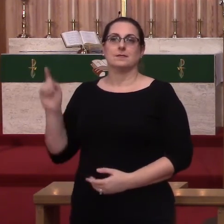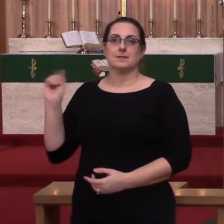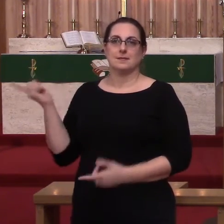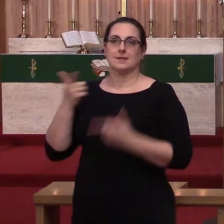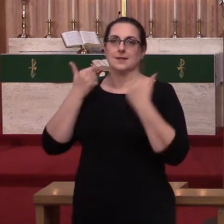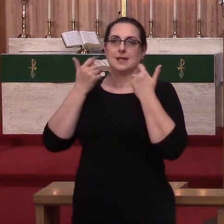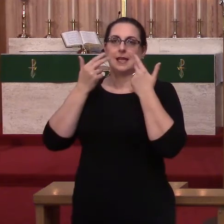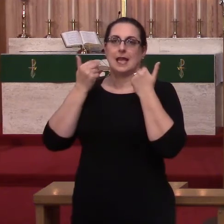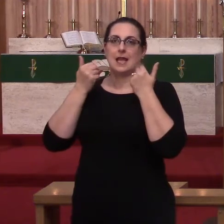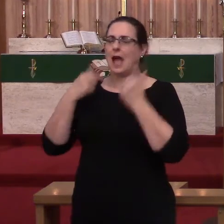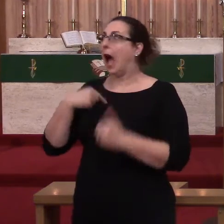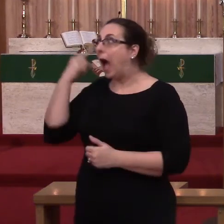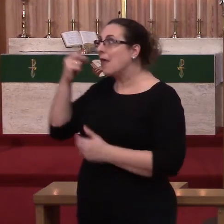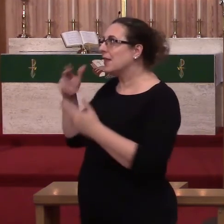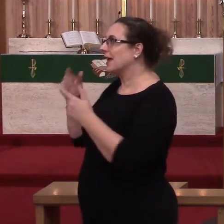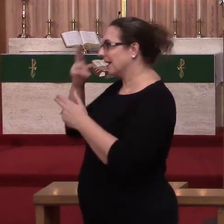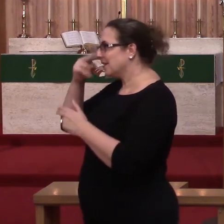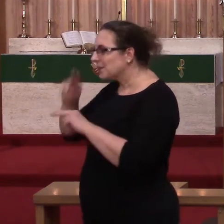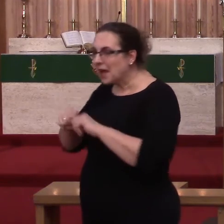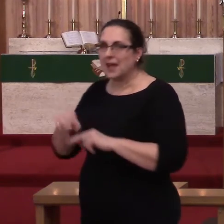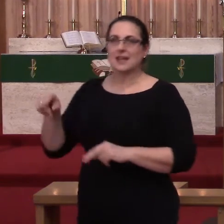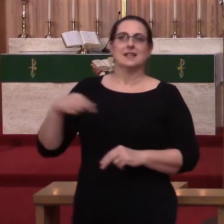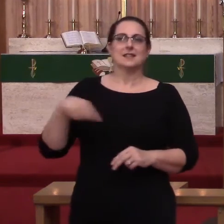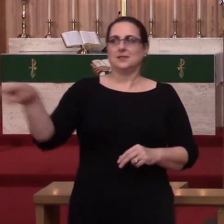I think it's funny. You think it's funny. Right?